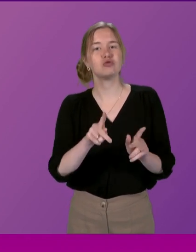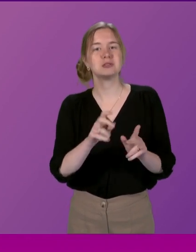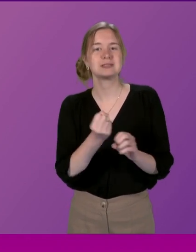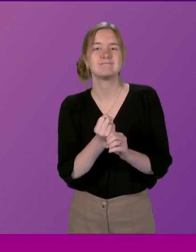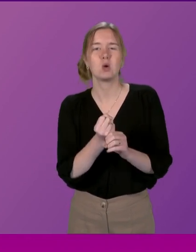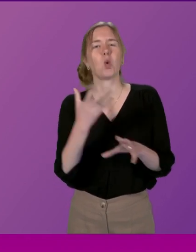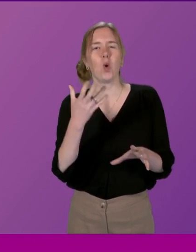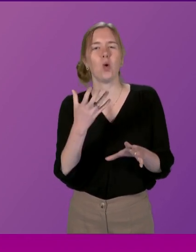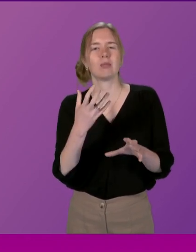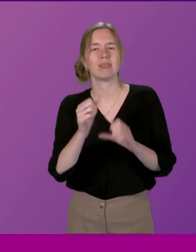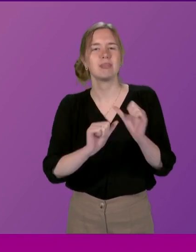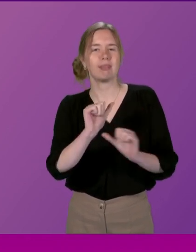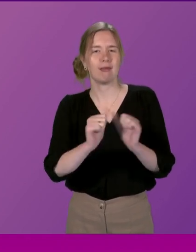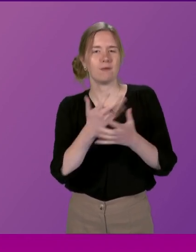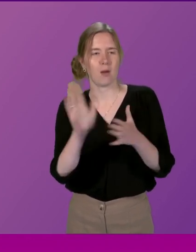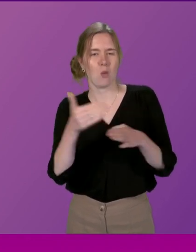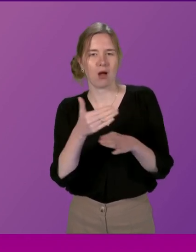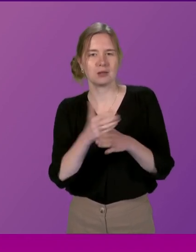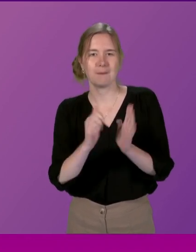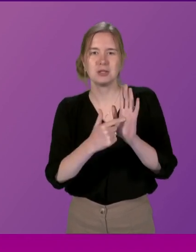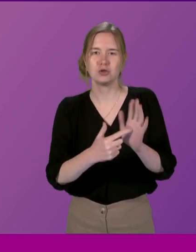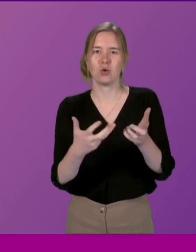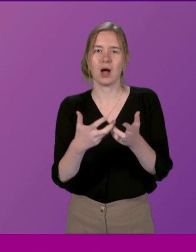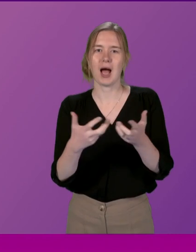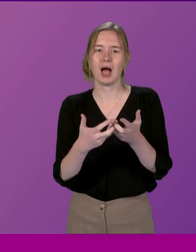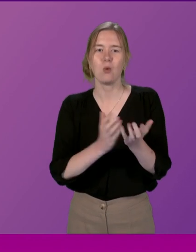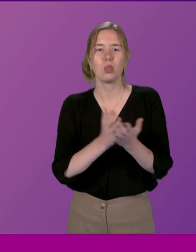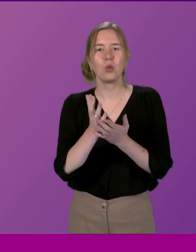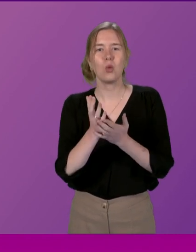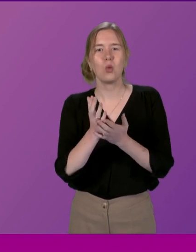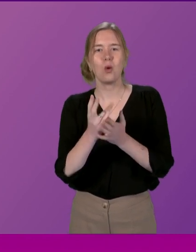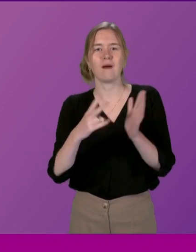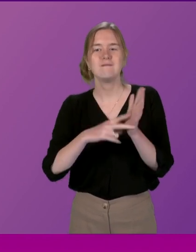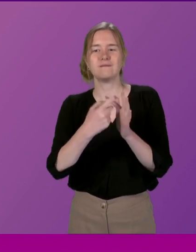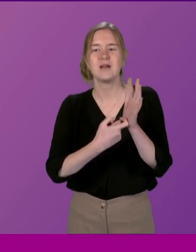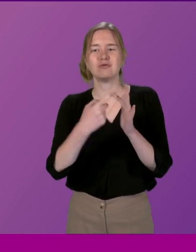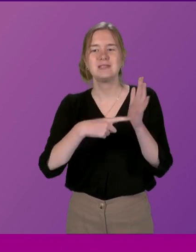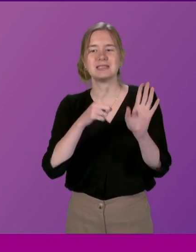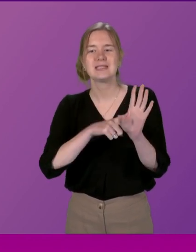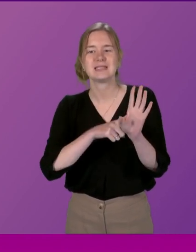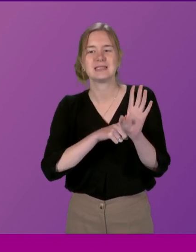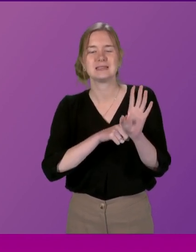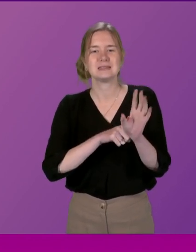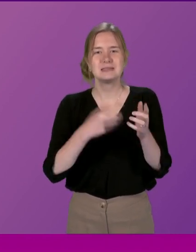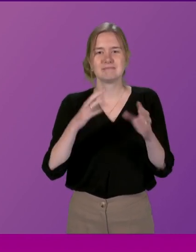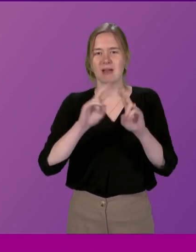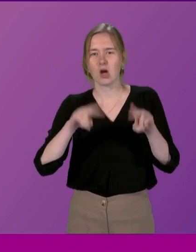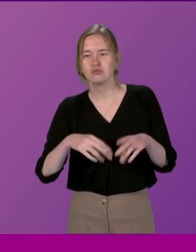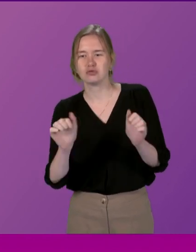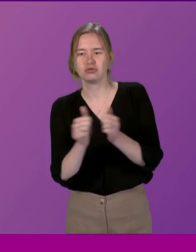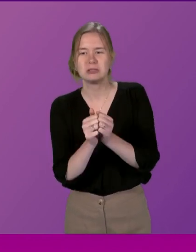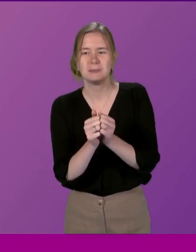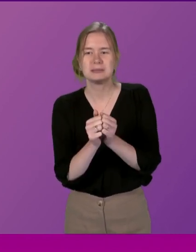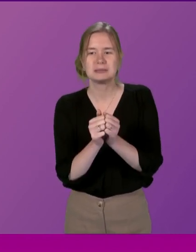golden thread through all the work we do And this is demonstrated through our Verity House Agreement with local government, our social justice work to